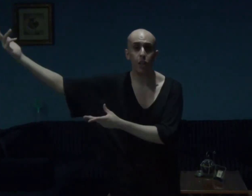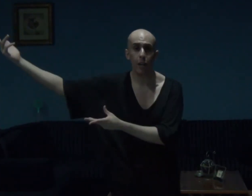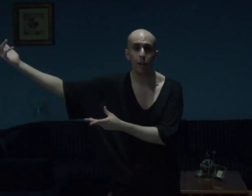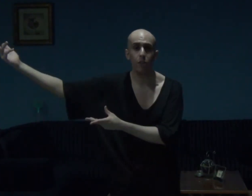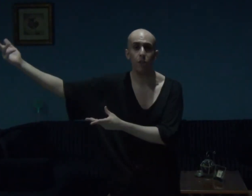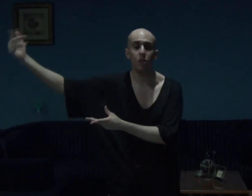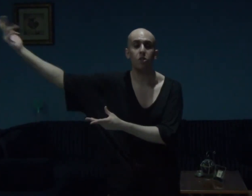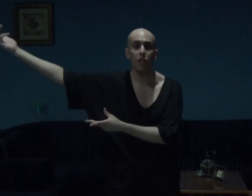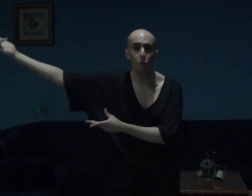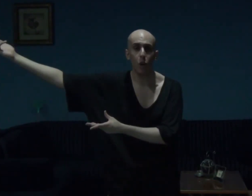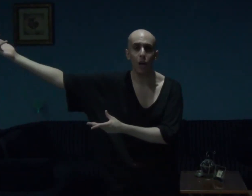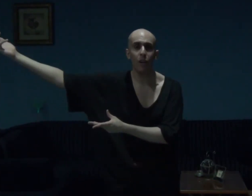character, Senwa,